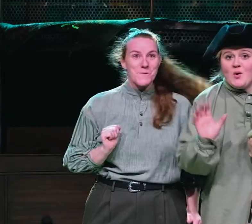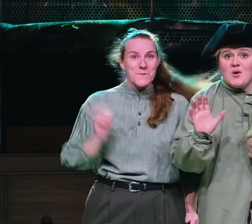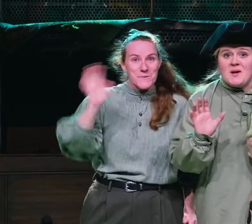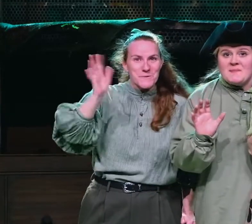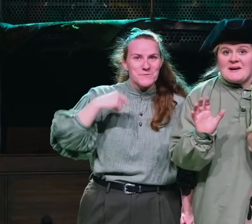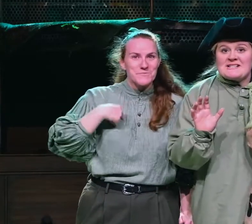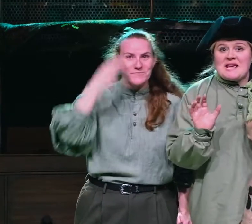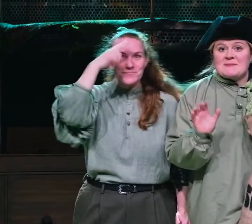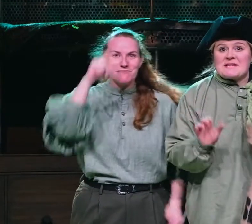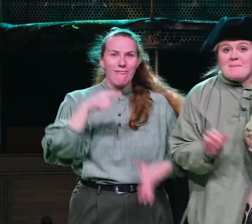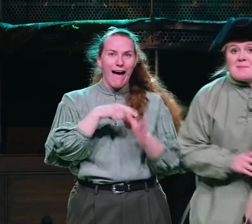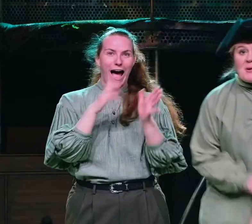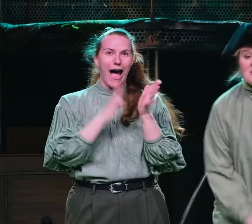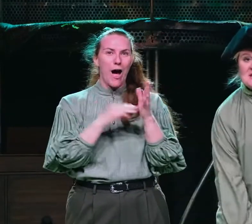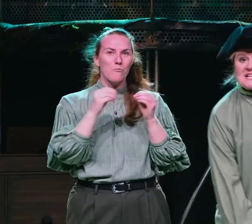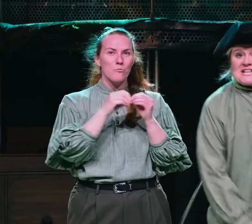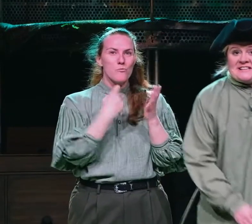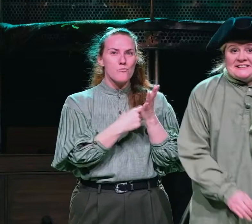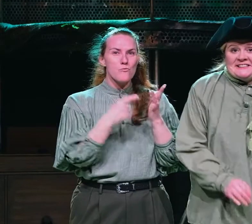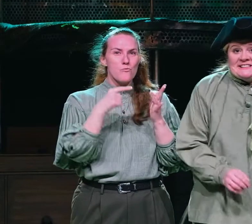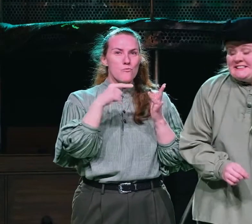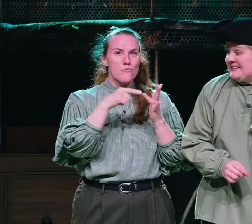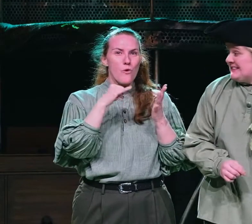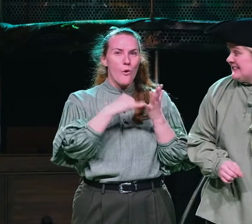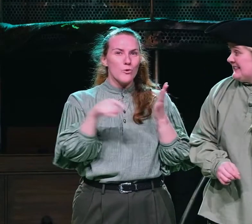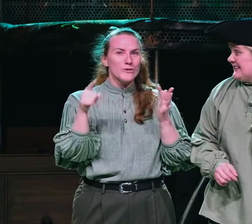Hello, my name is Ambrosie.